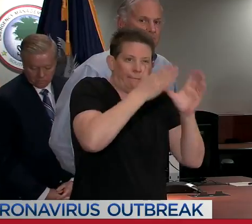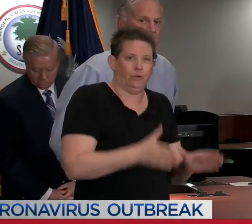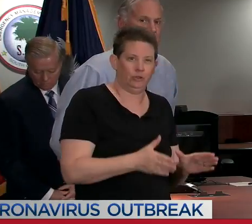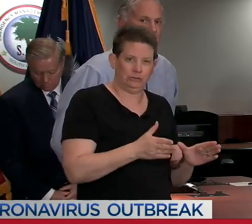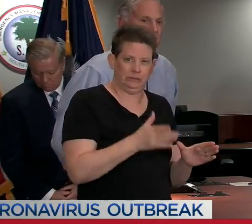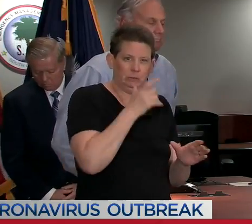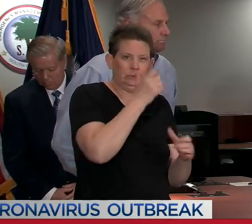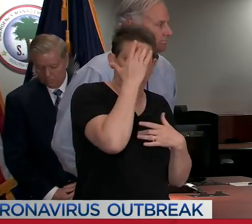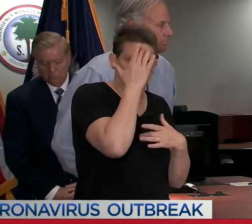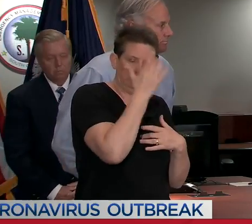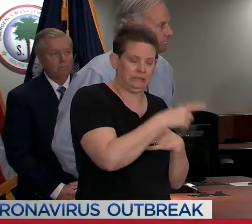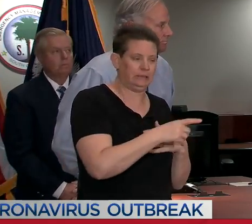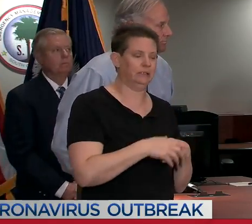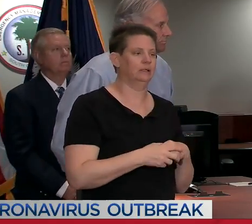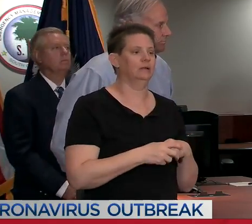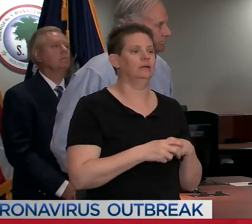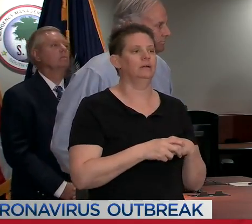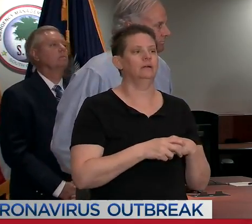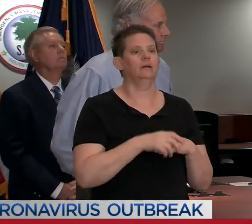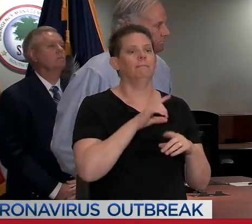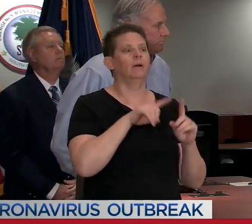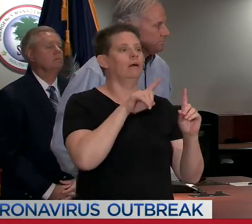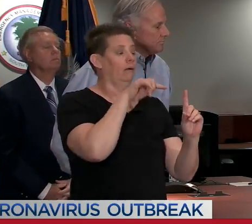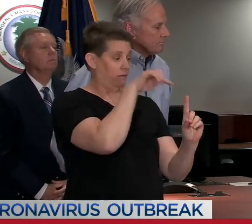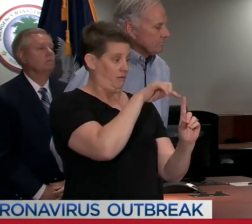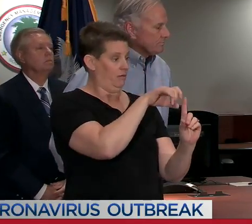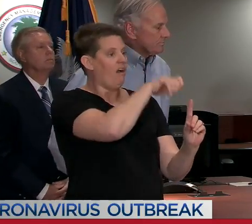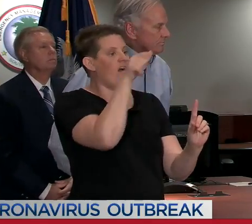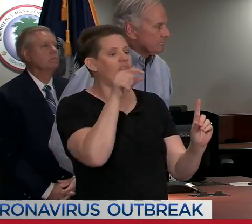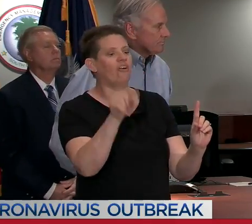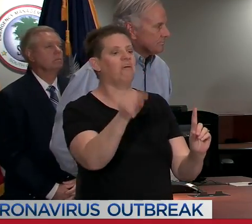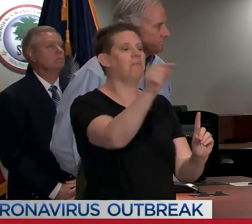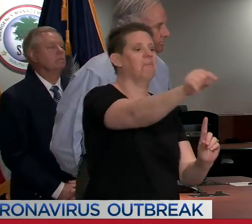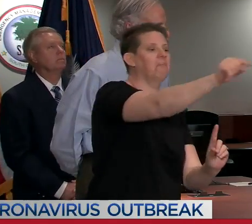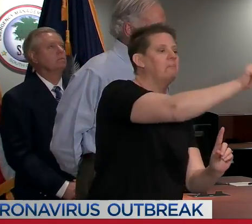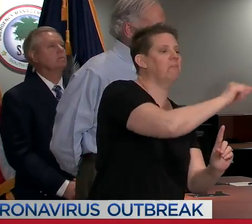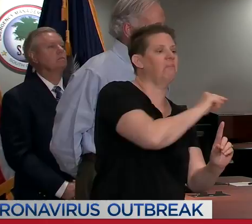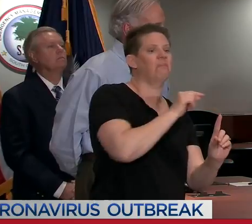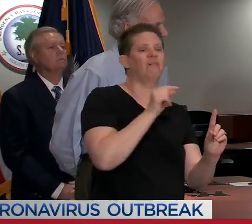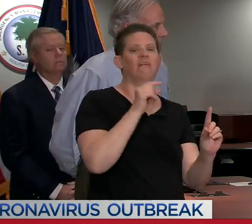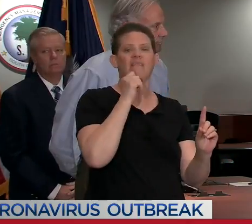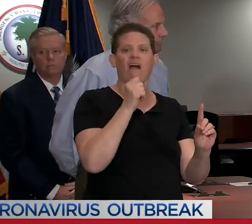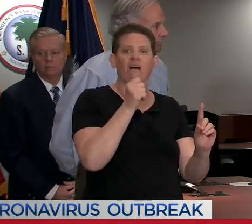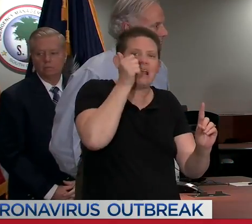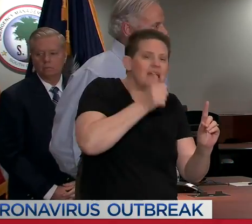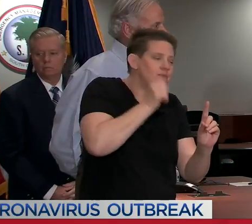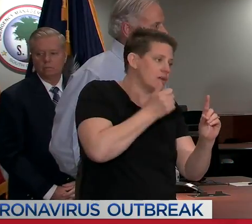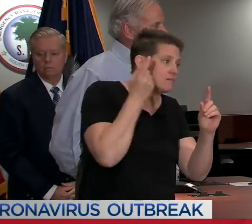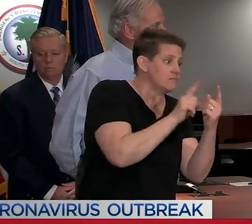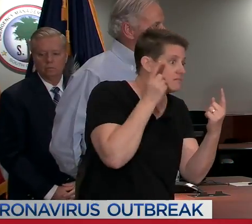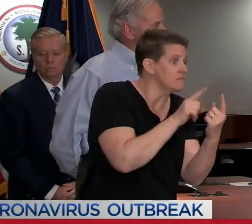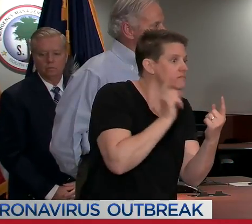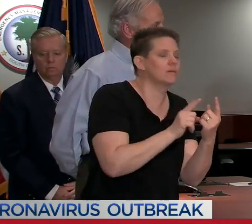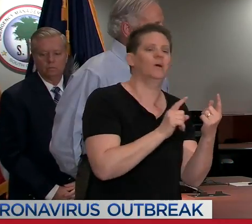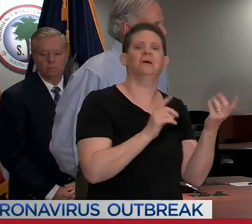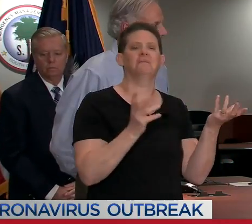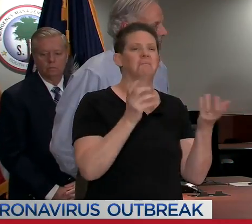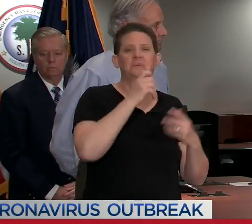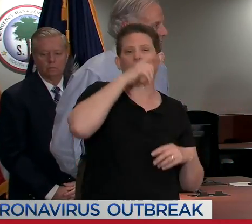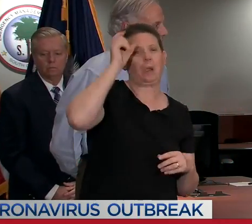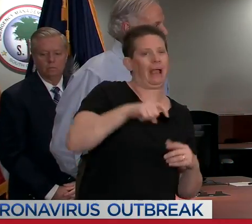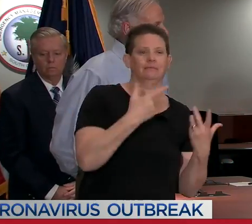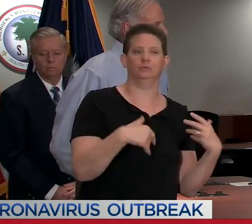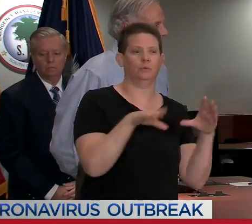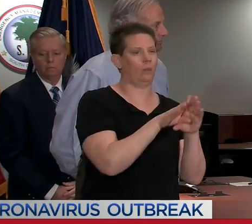so the casual contacts who might be present in a business setting, it is of no value to actually close the